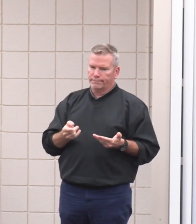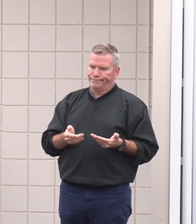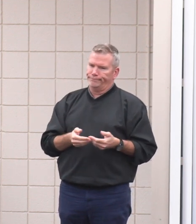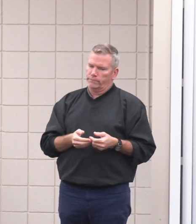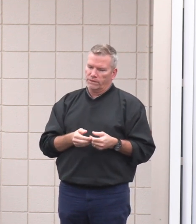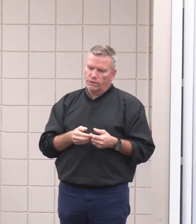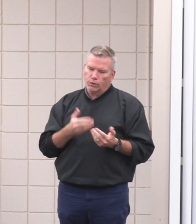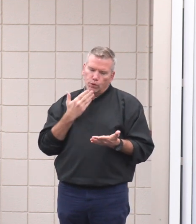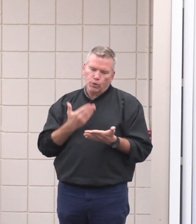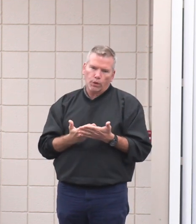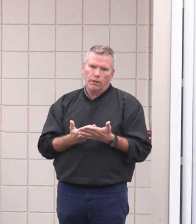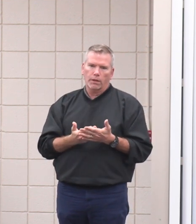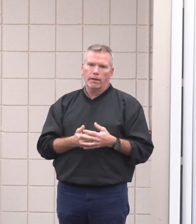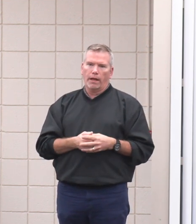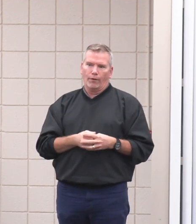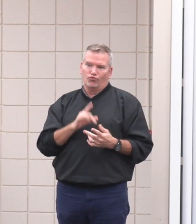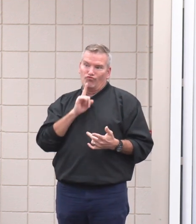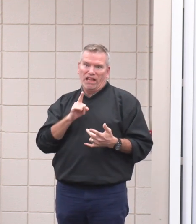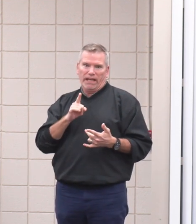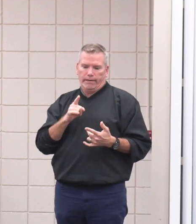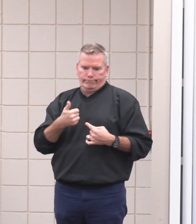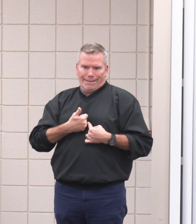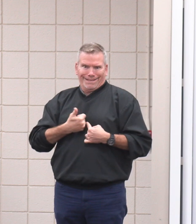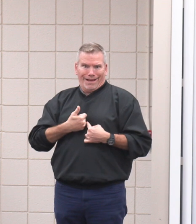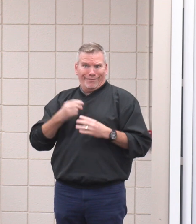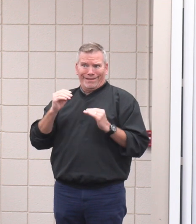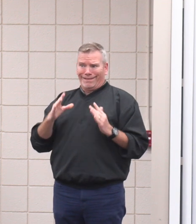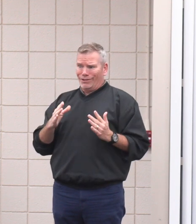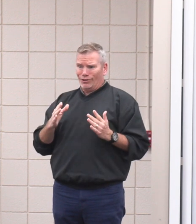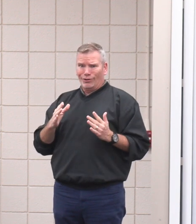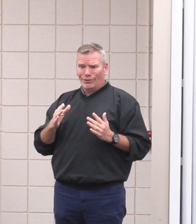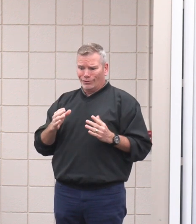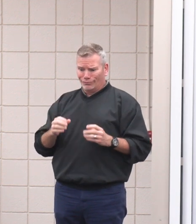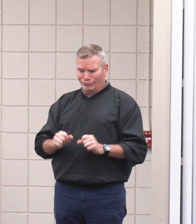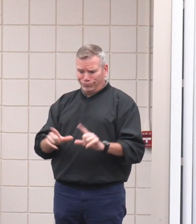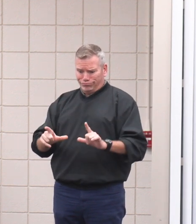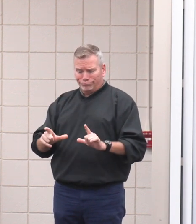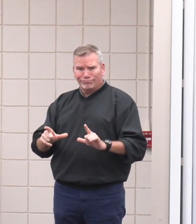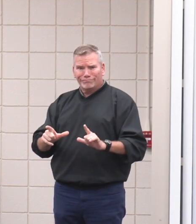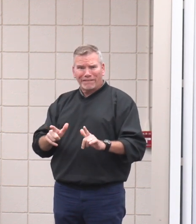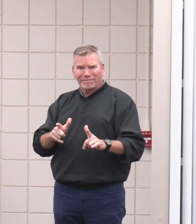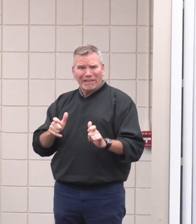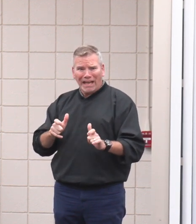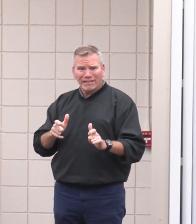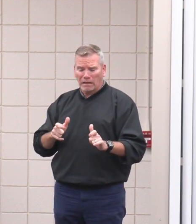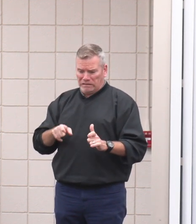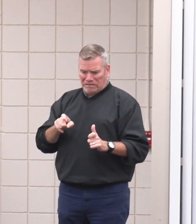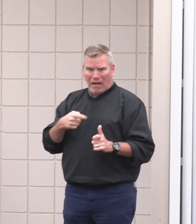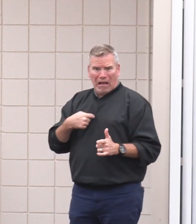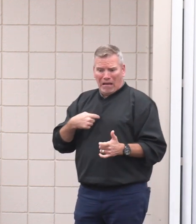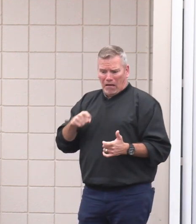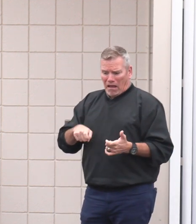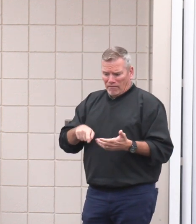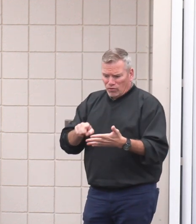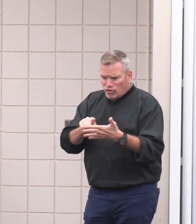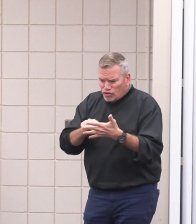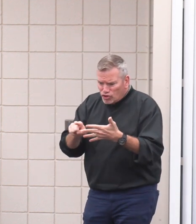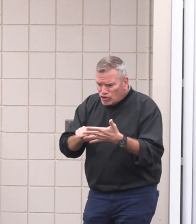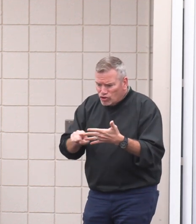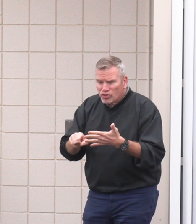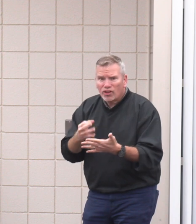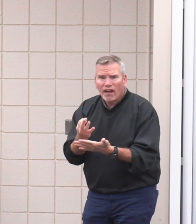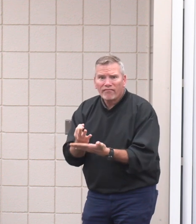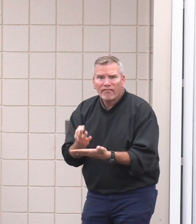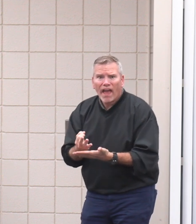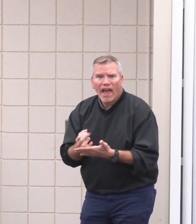And, you know, at that point, all my job as a teacher would be is to fact check, you know, make sure that what's on there is accurate and generally